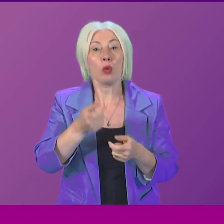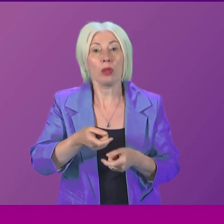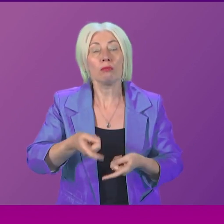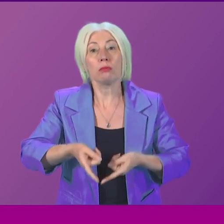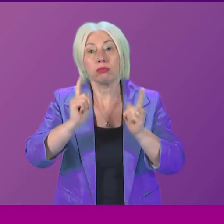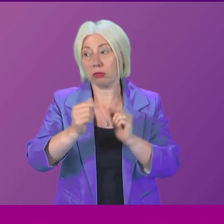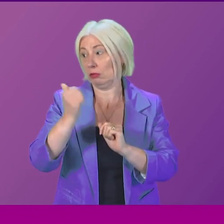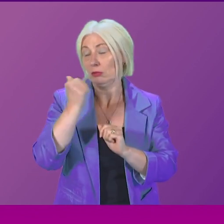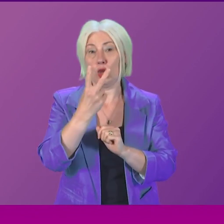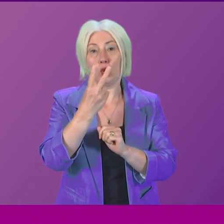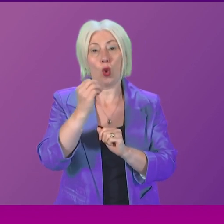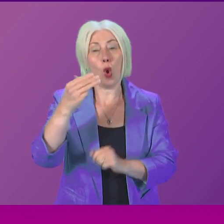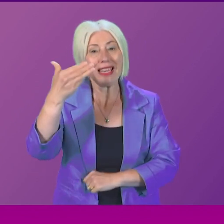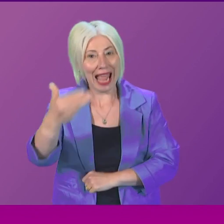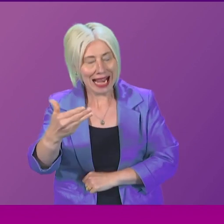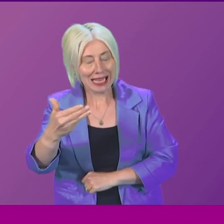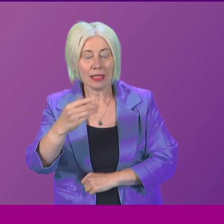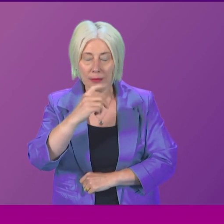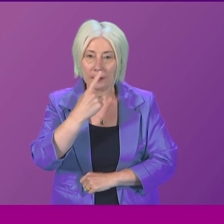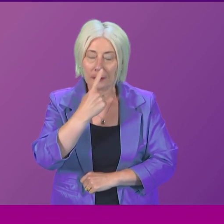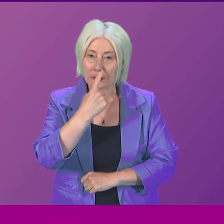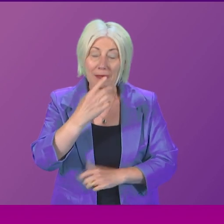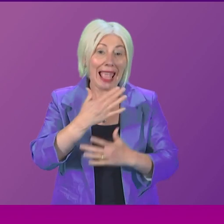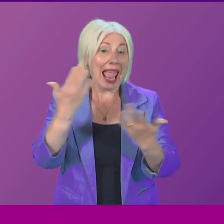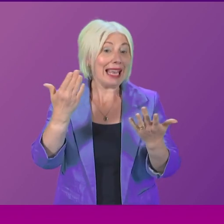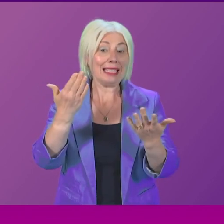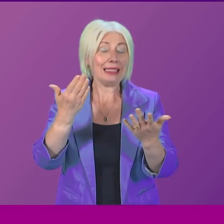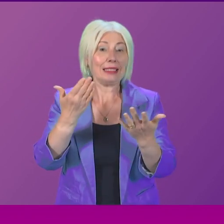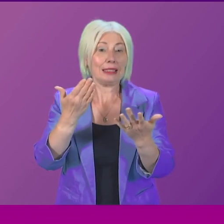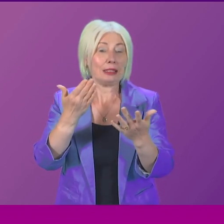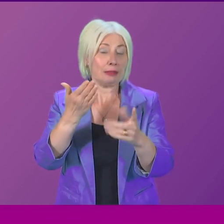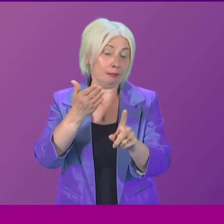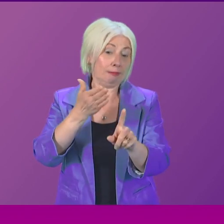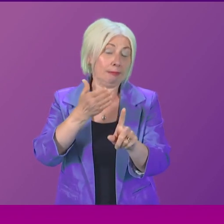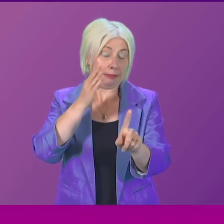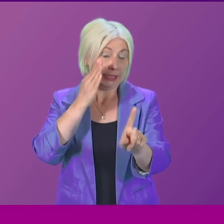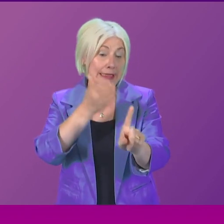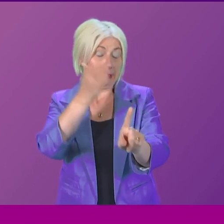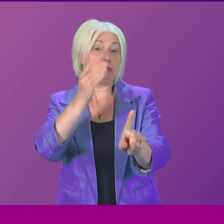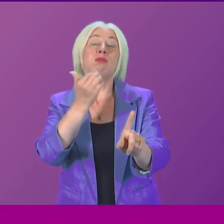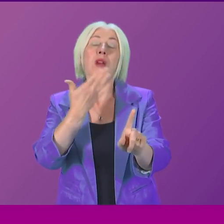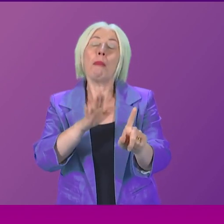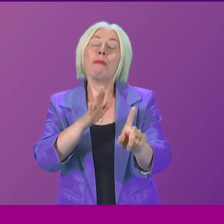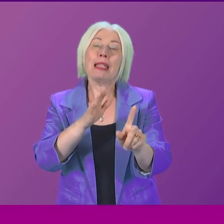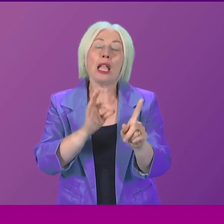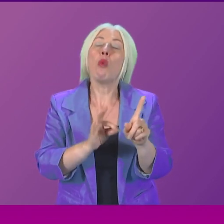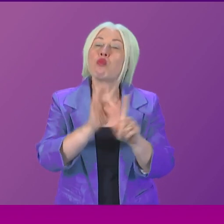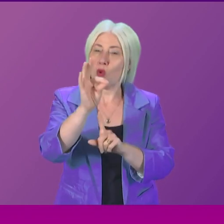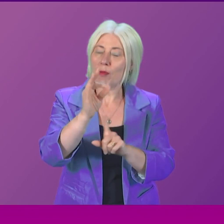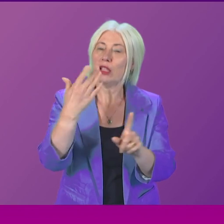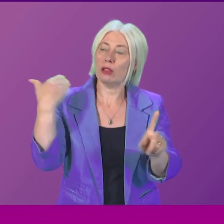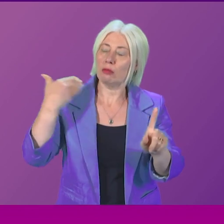2009, I think by any objective observation, there have been improvements in terms of the whistleblowing processes.